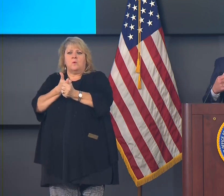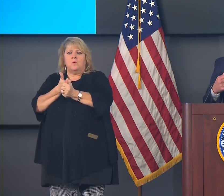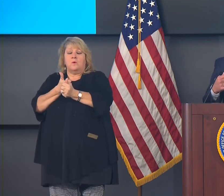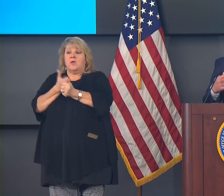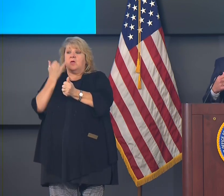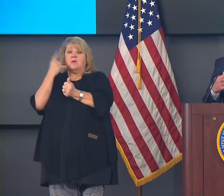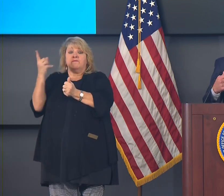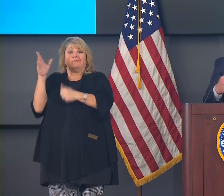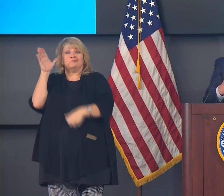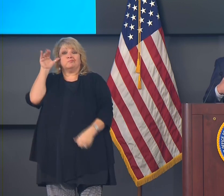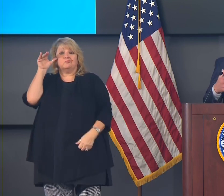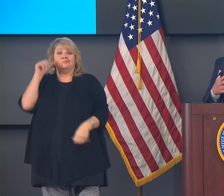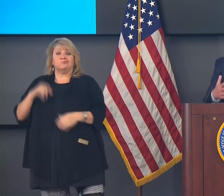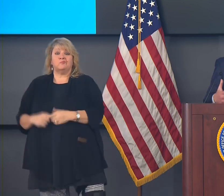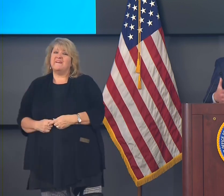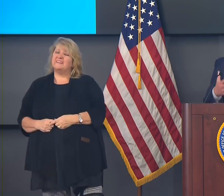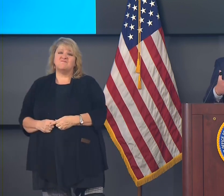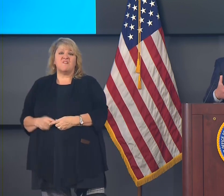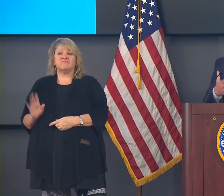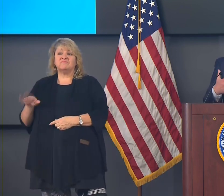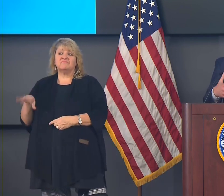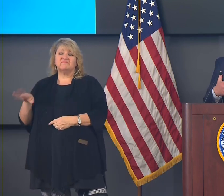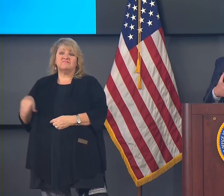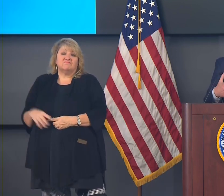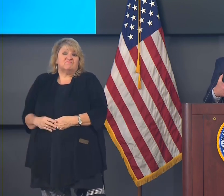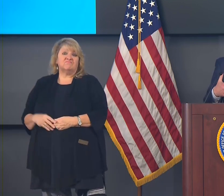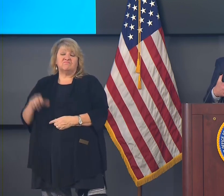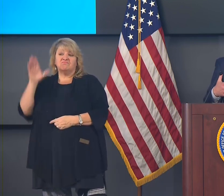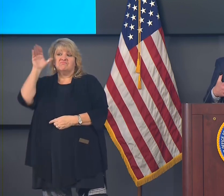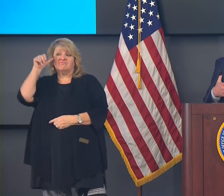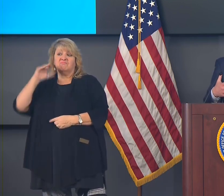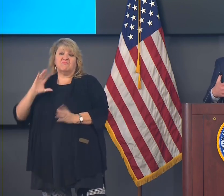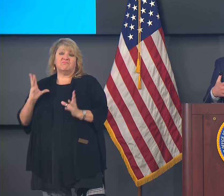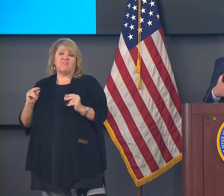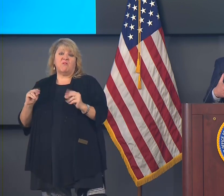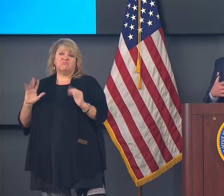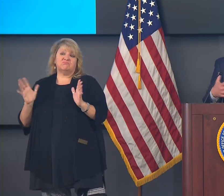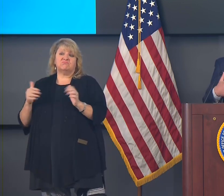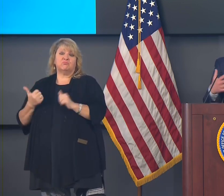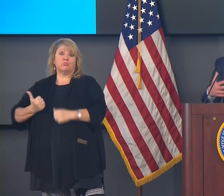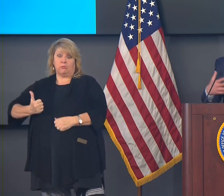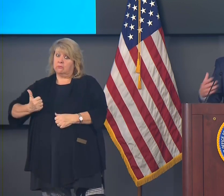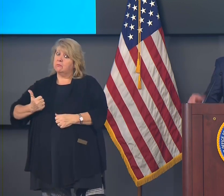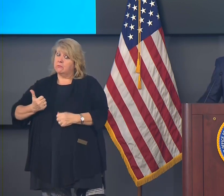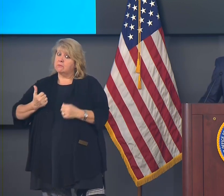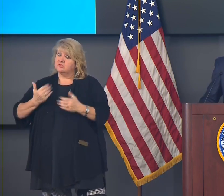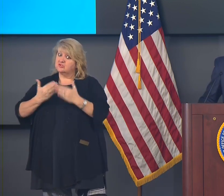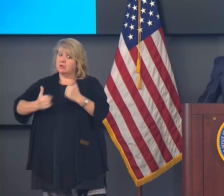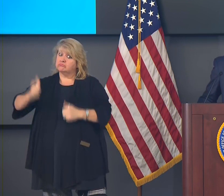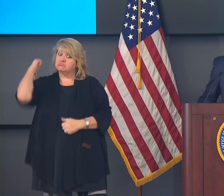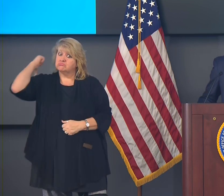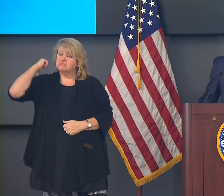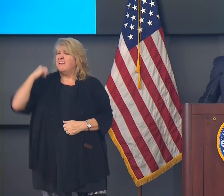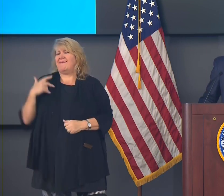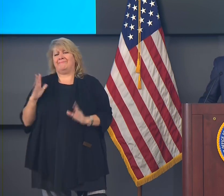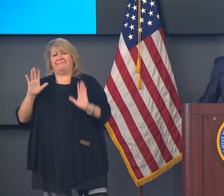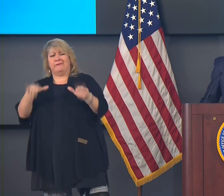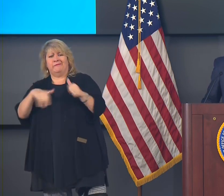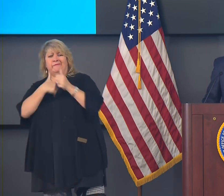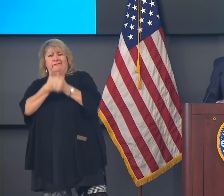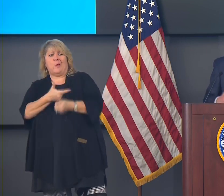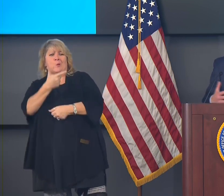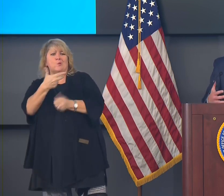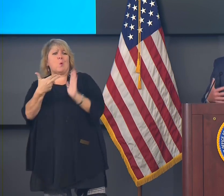shortcomings and really refusal to come into compliance